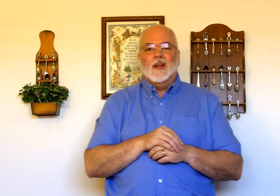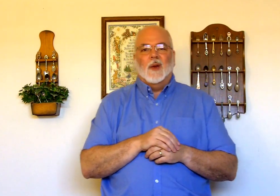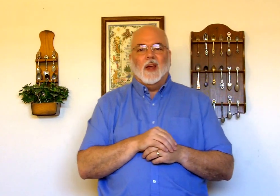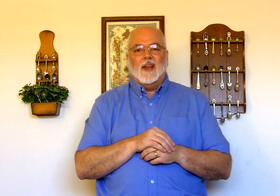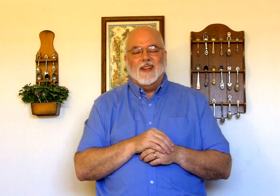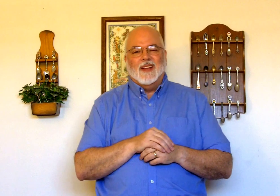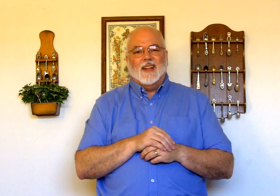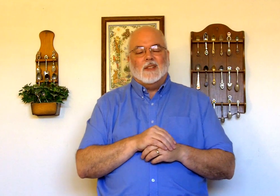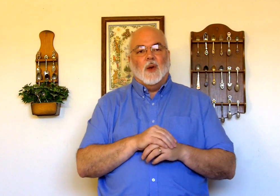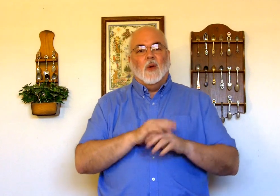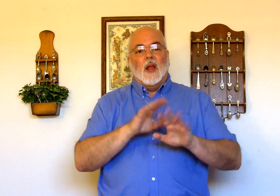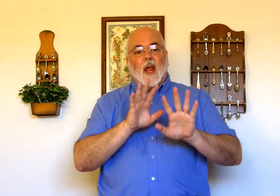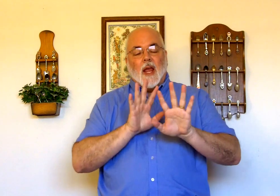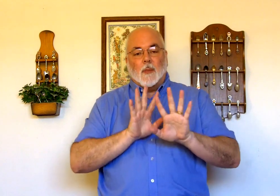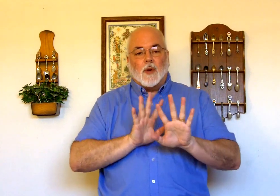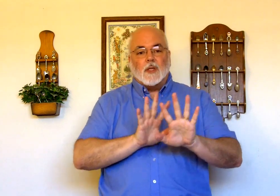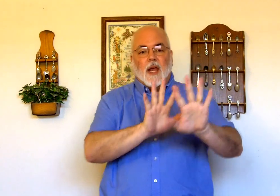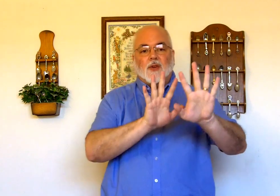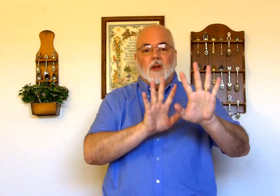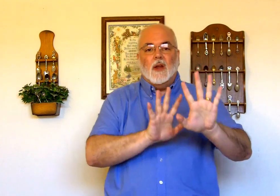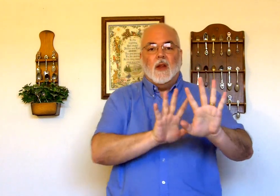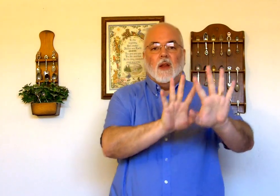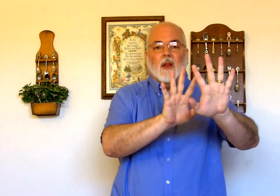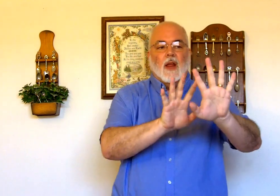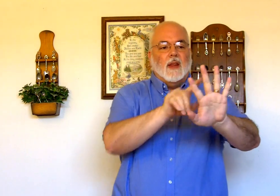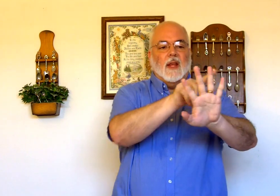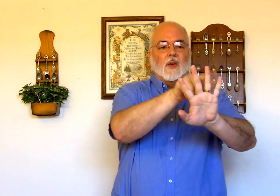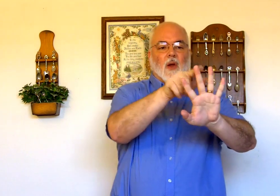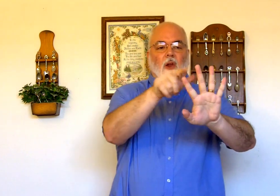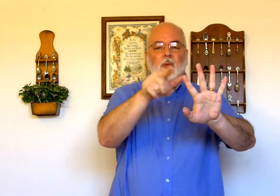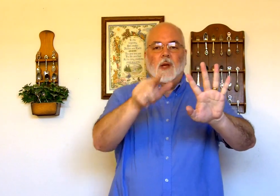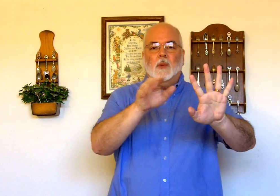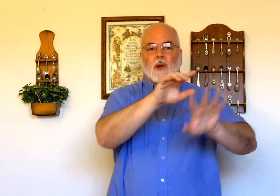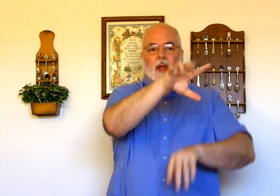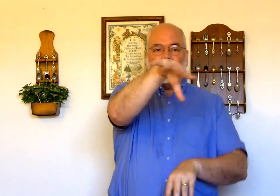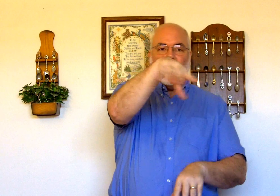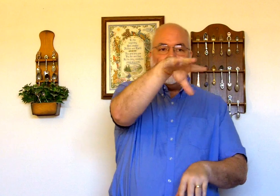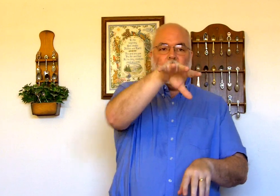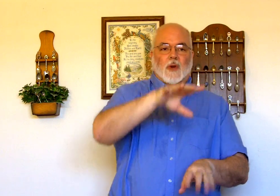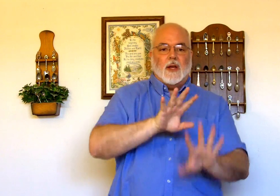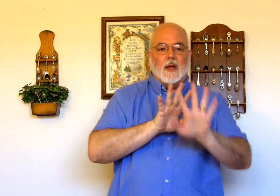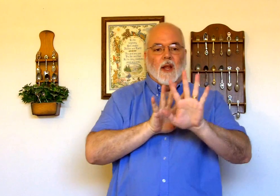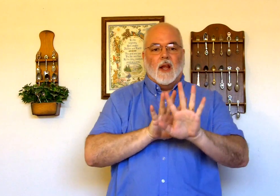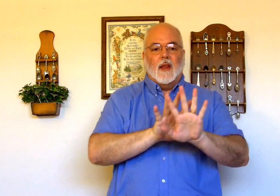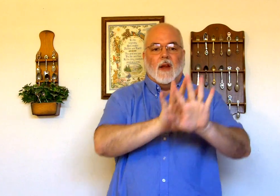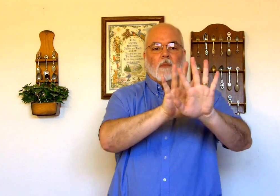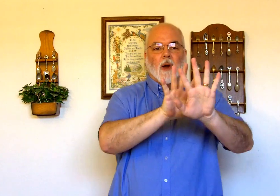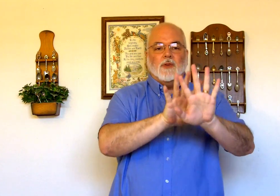Okay? So in a procession these are all the people in that throng you just created and they're marching.